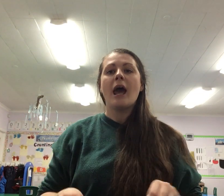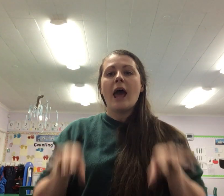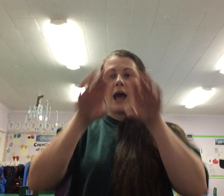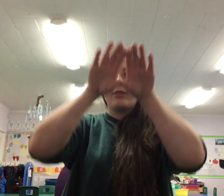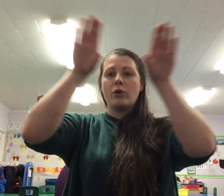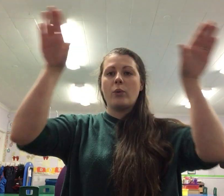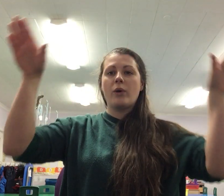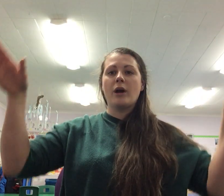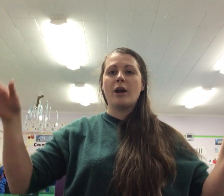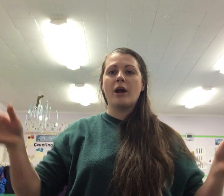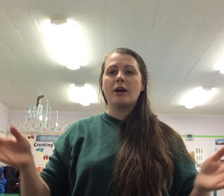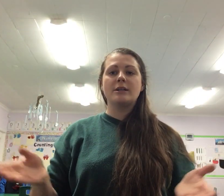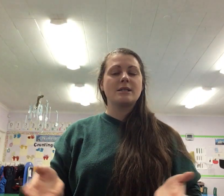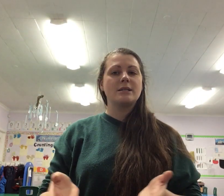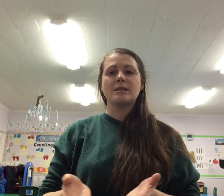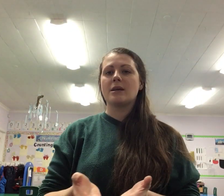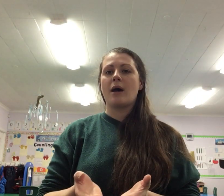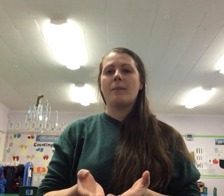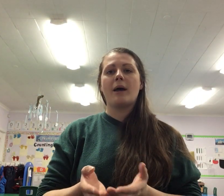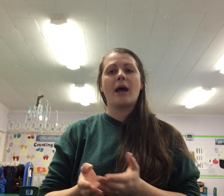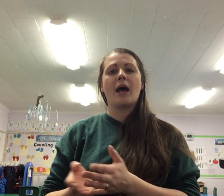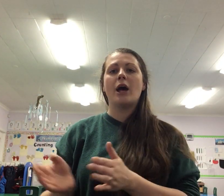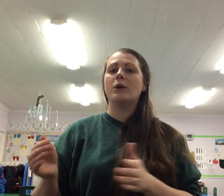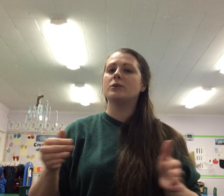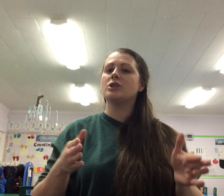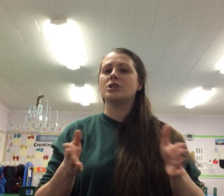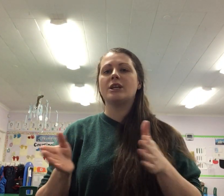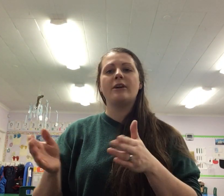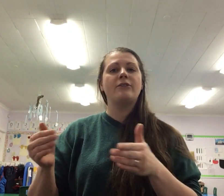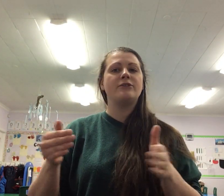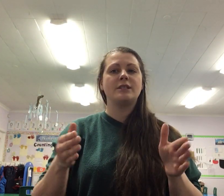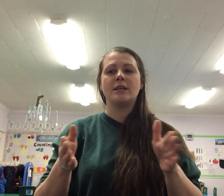and the world has somehow shifted.